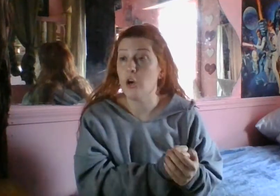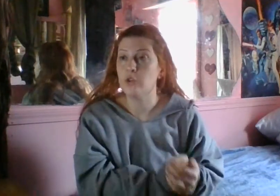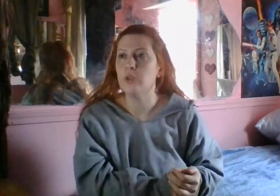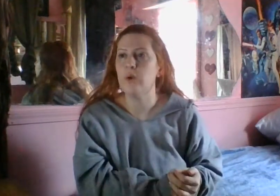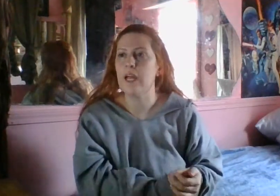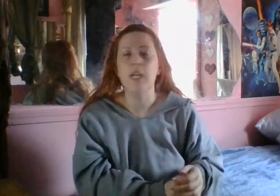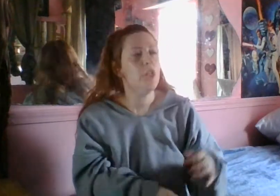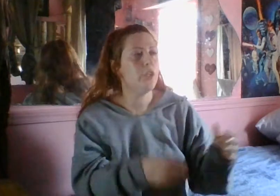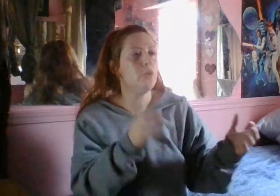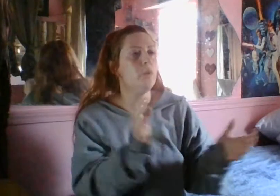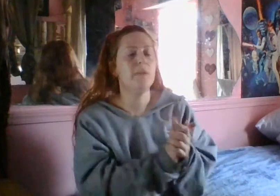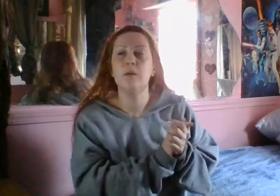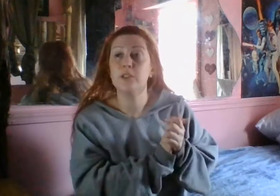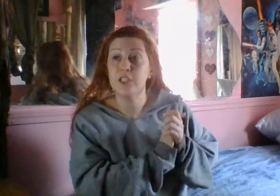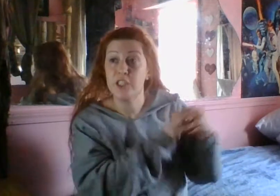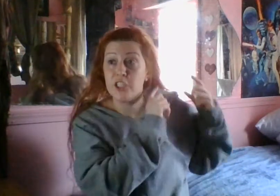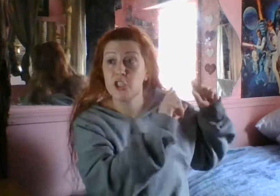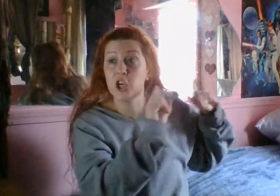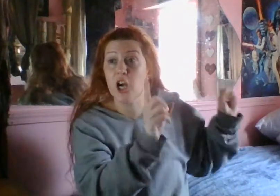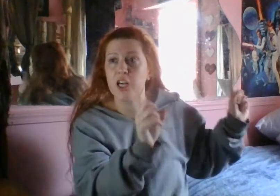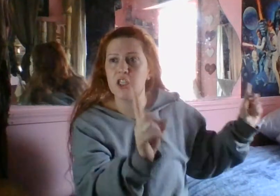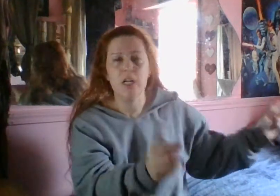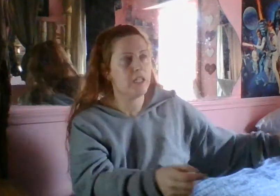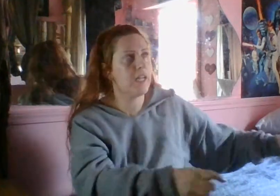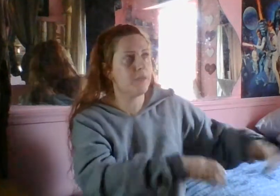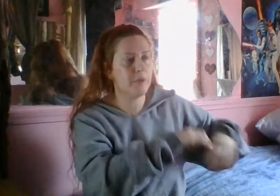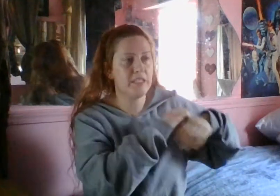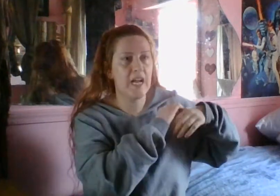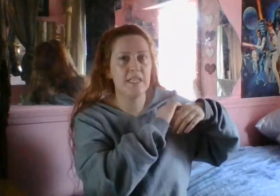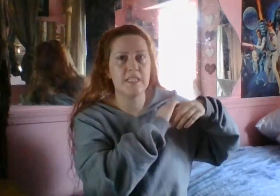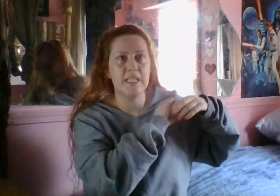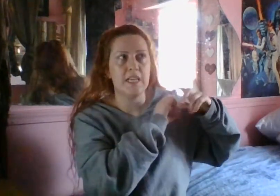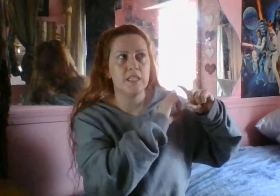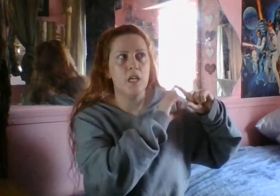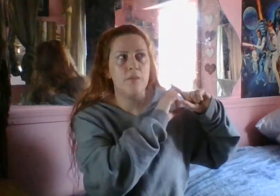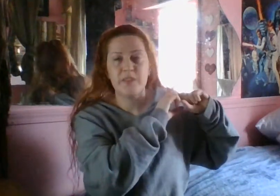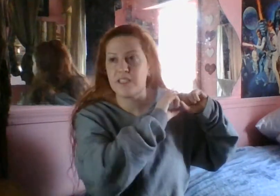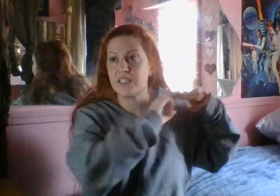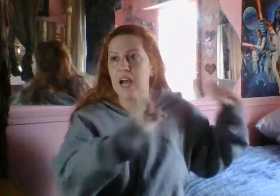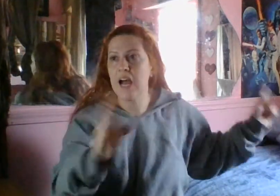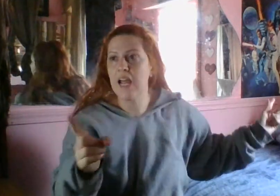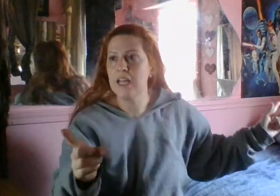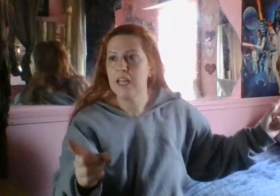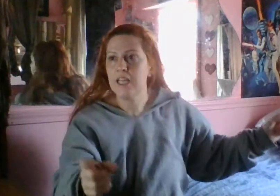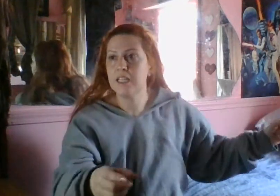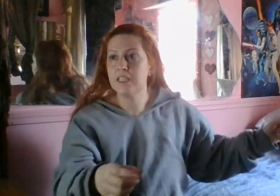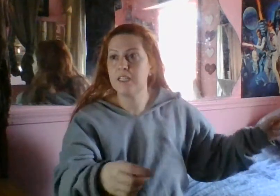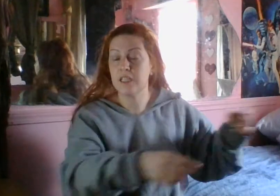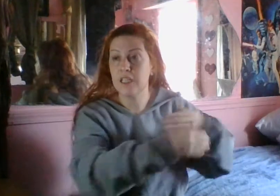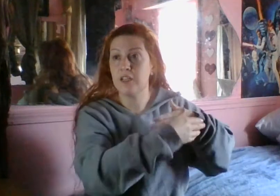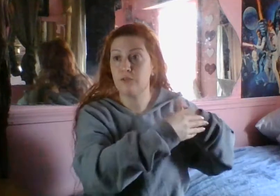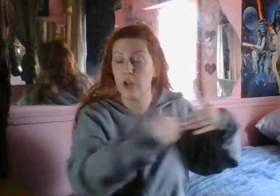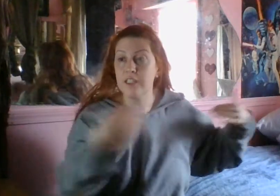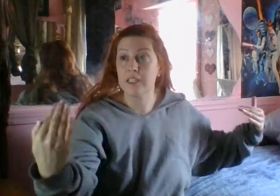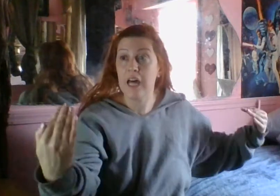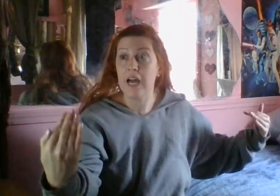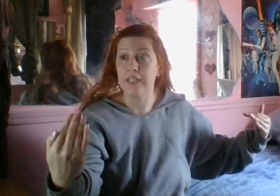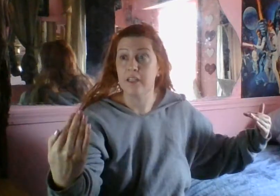the only way that you would be able to discharge, like, pretend that the sky is the front line,